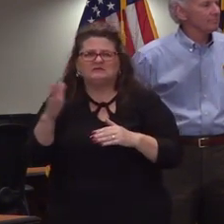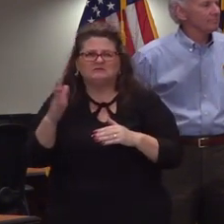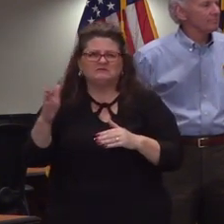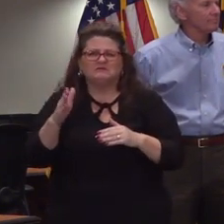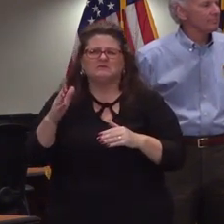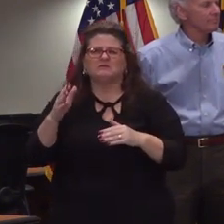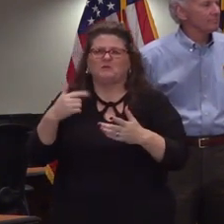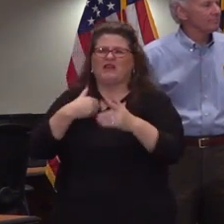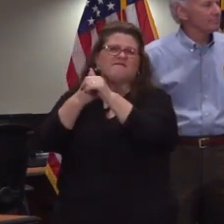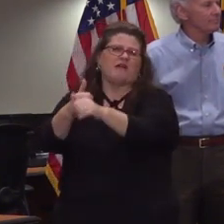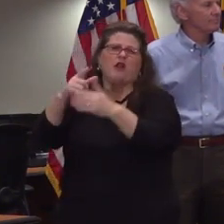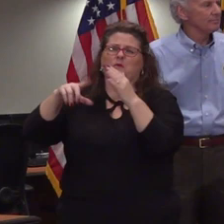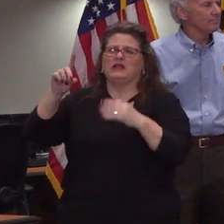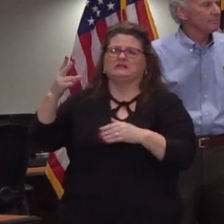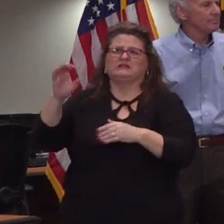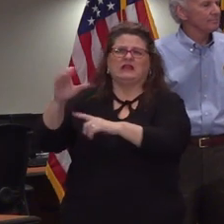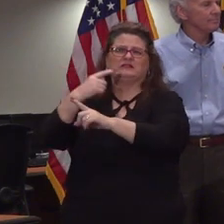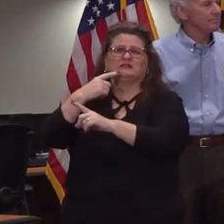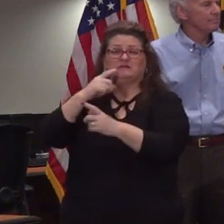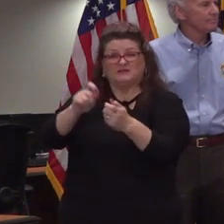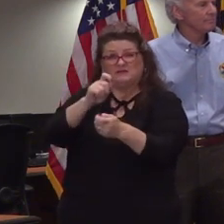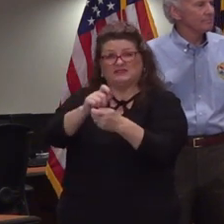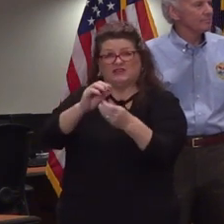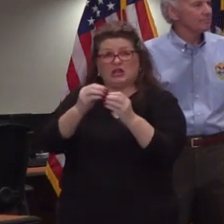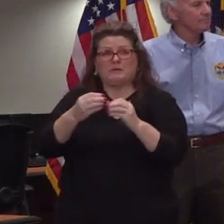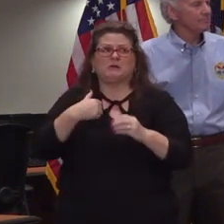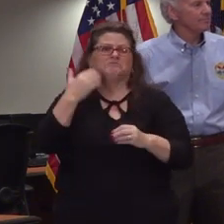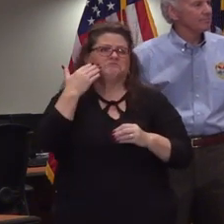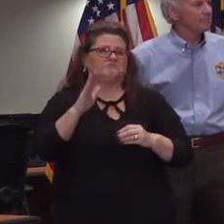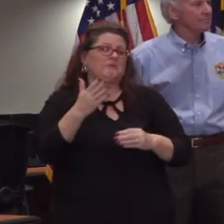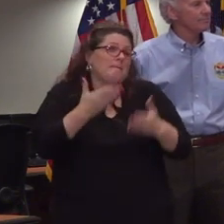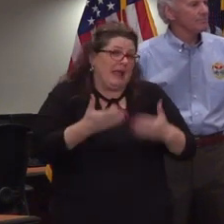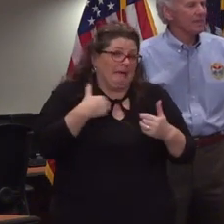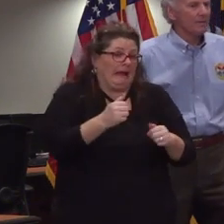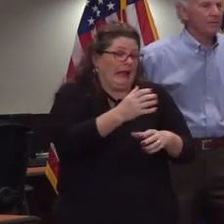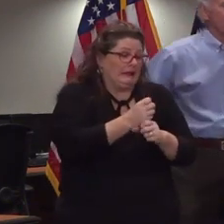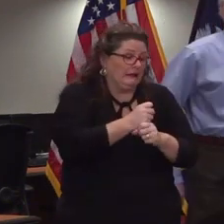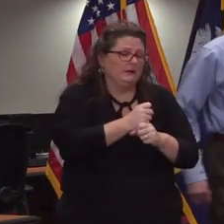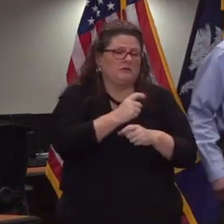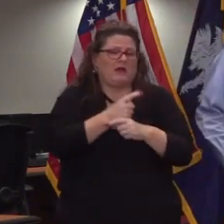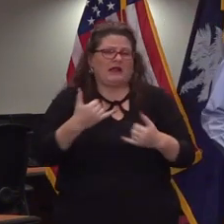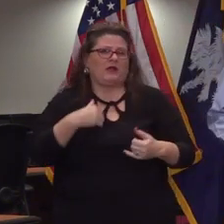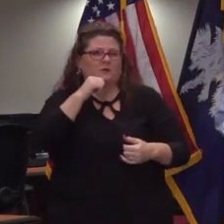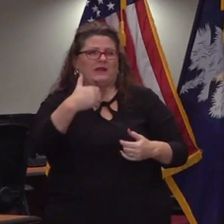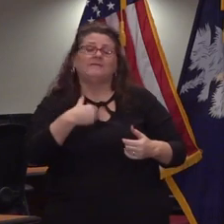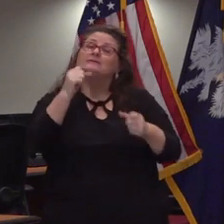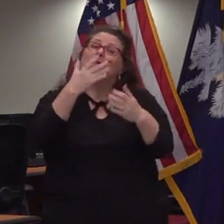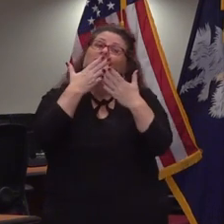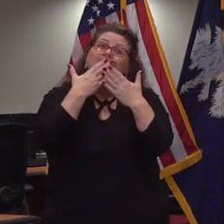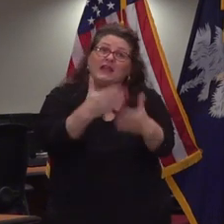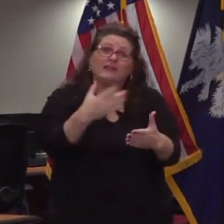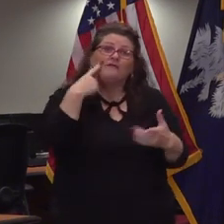protocol as to how that should be handled but i don't have the exact number perhaps we could get that for you but i don't have that we appreciate you coming very